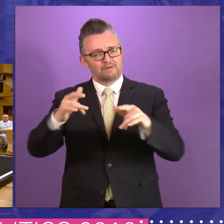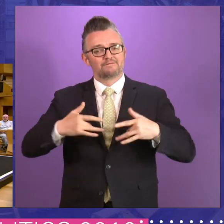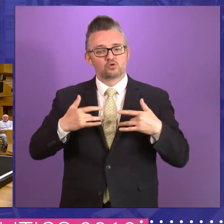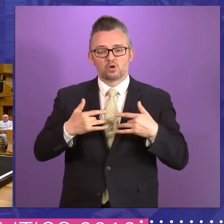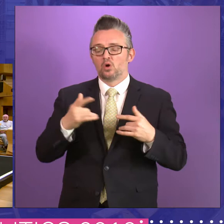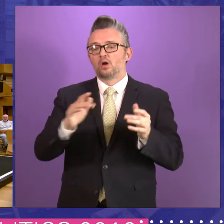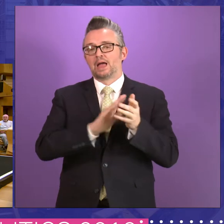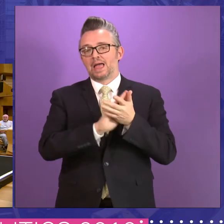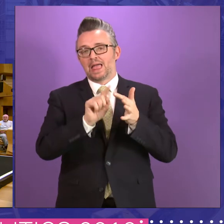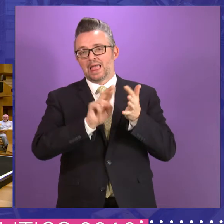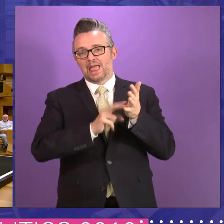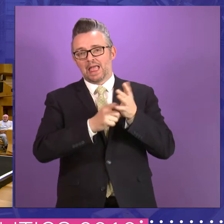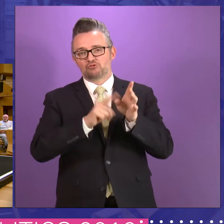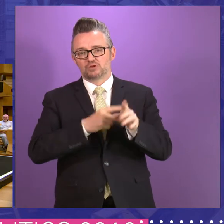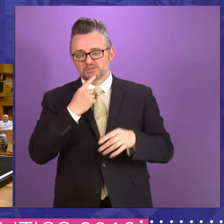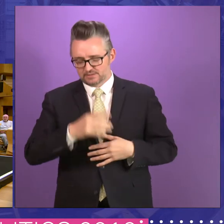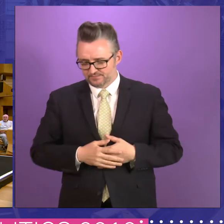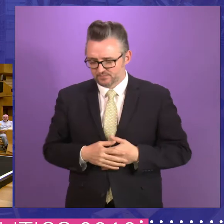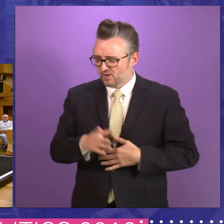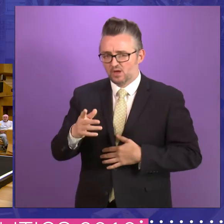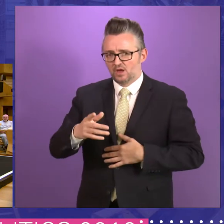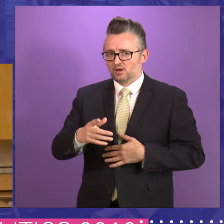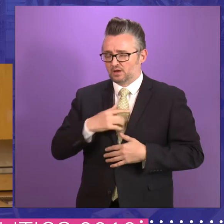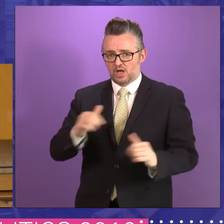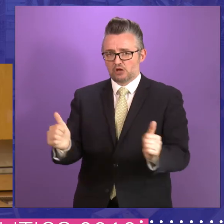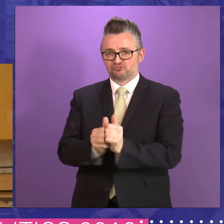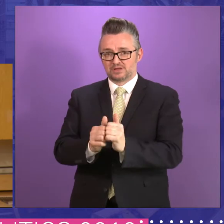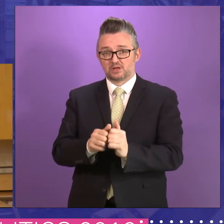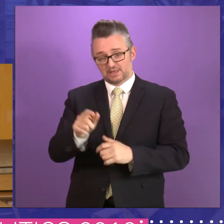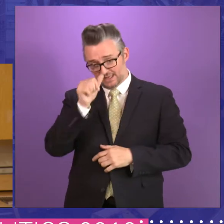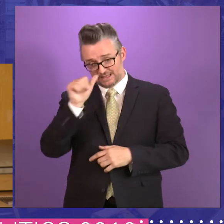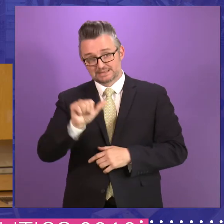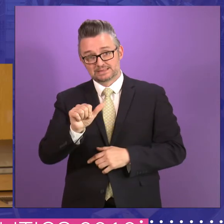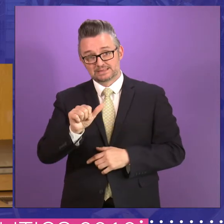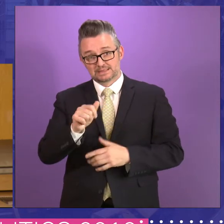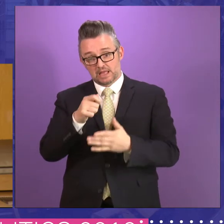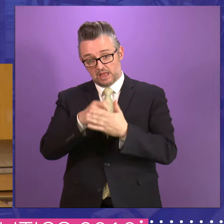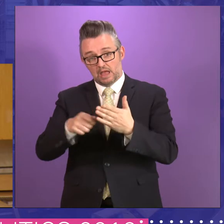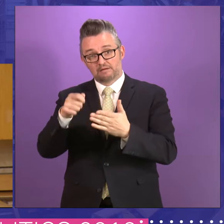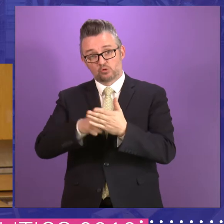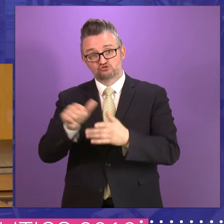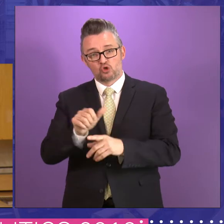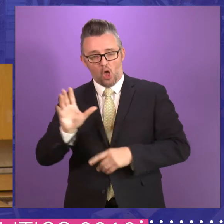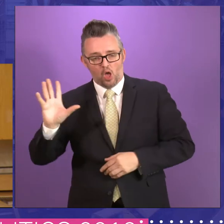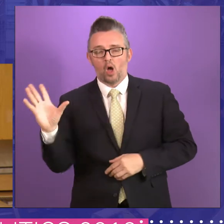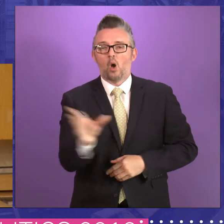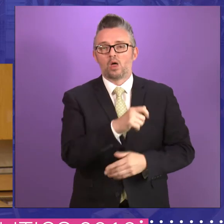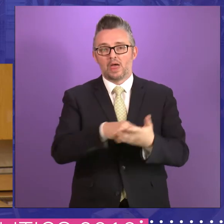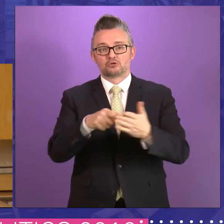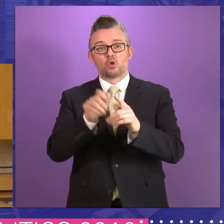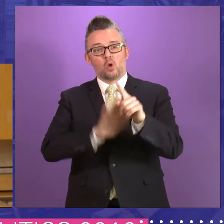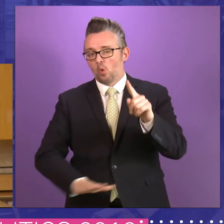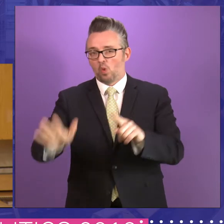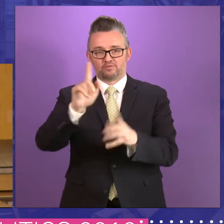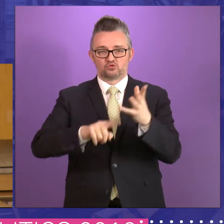to agree. I mean, it makes no sense that, uh, we shouldn't give 16 year olds the vote in every election in the United